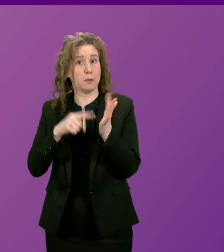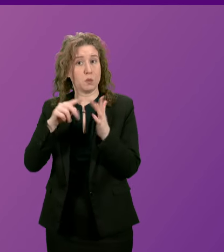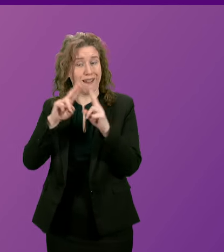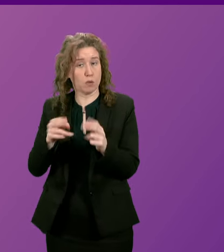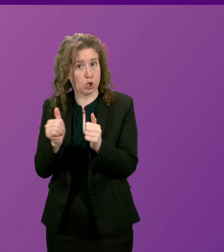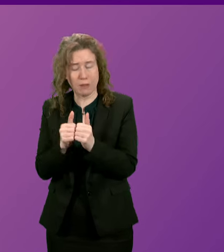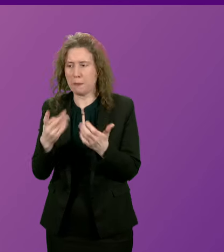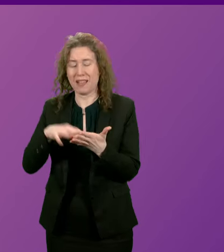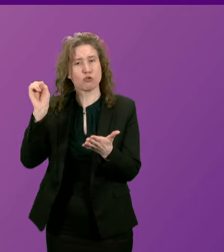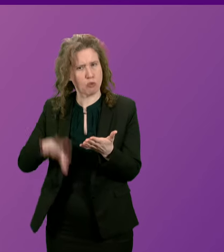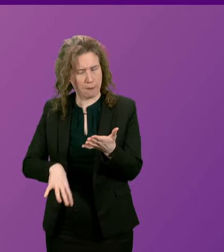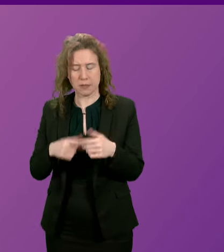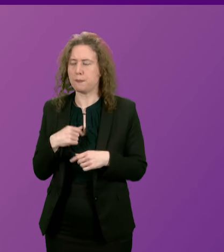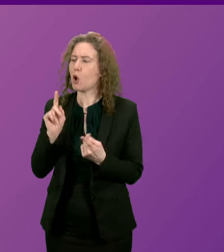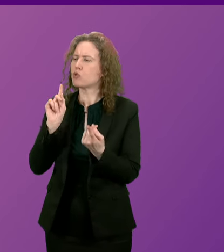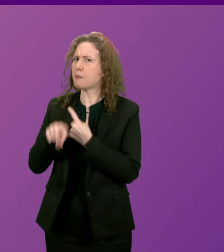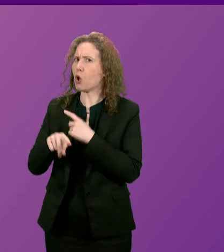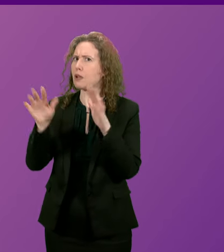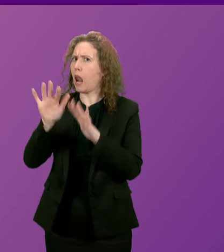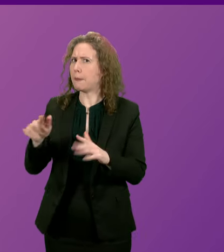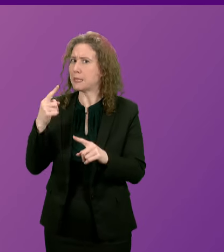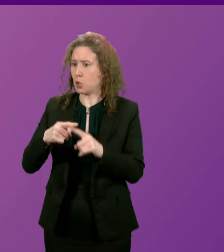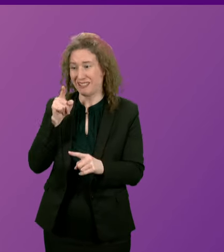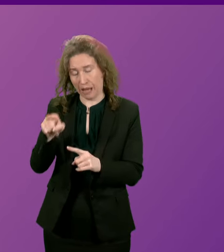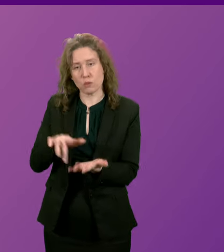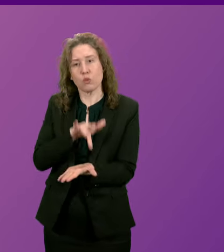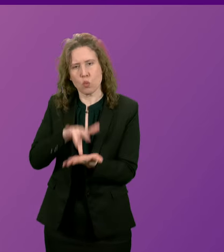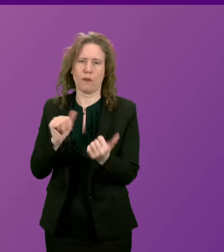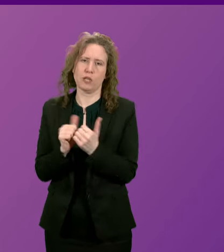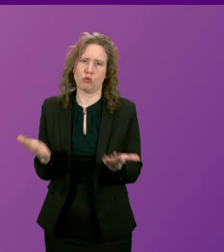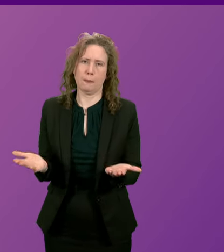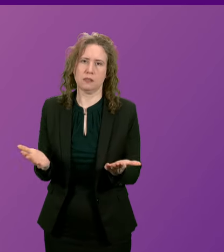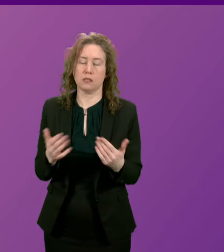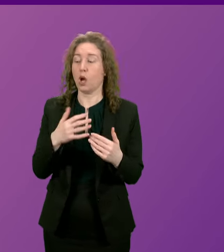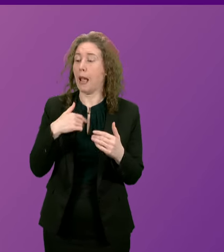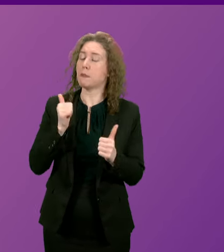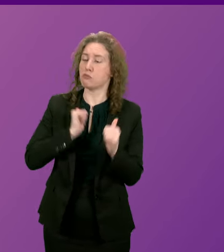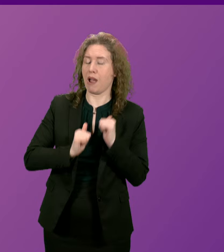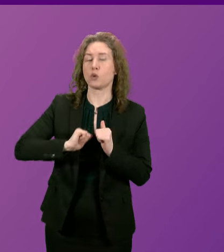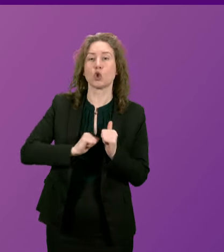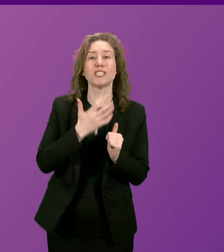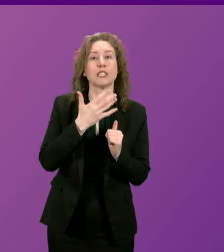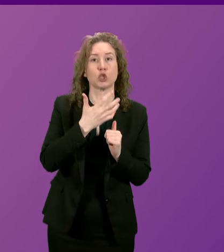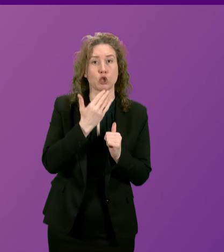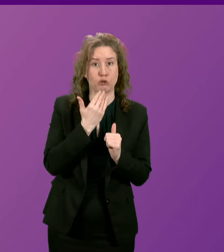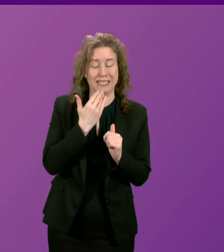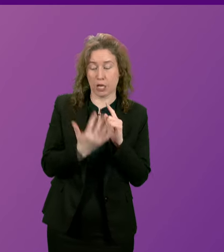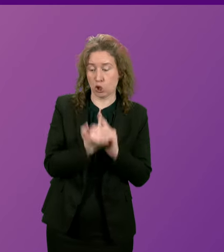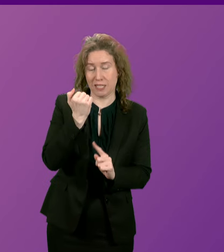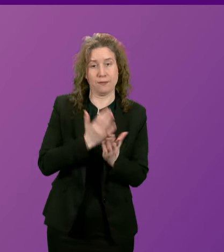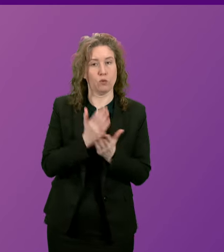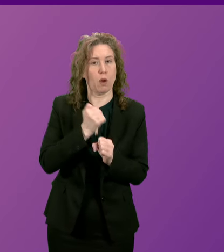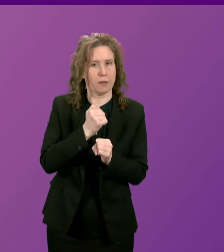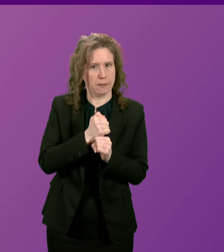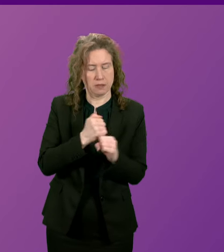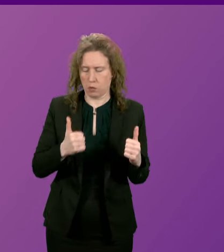Responding to the climate emergency was at the core of that agreement and I'm proud of what the Scottish Greens achieved during our time in government.